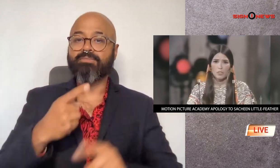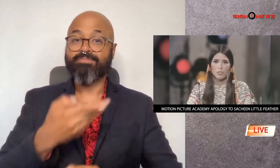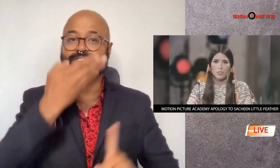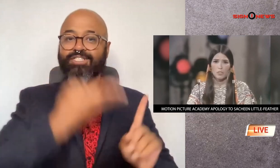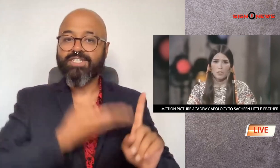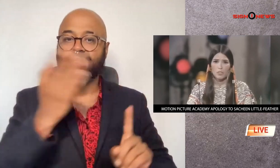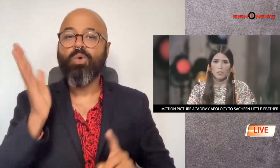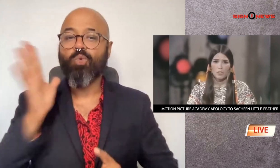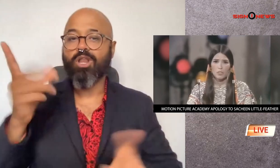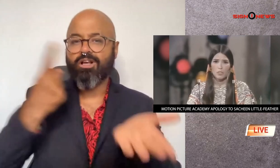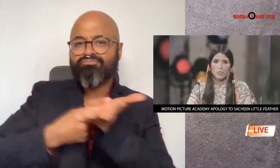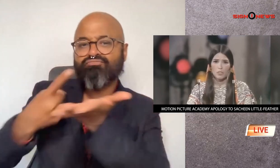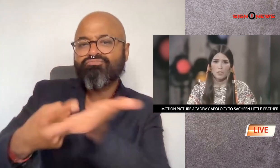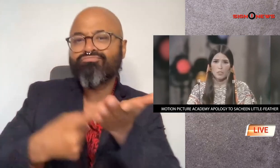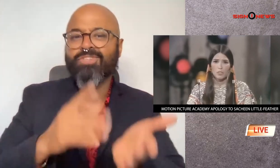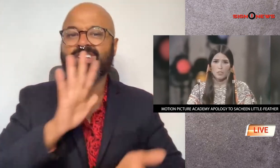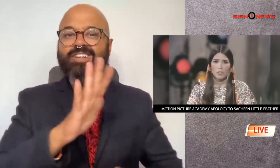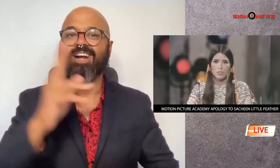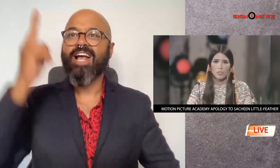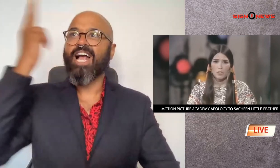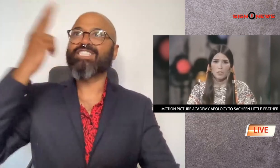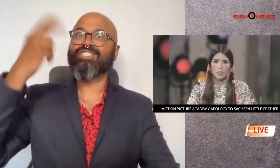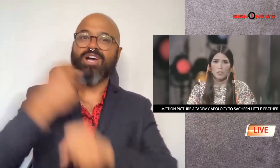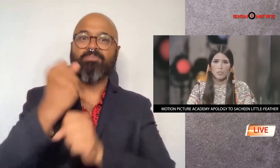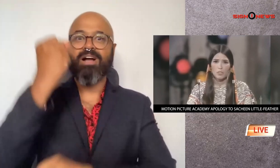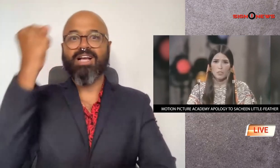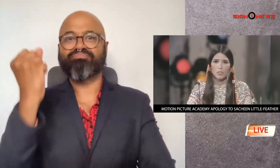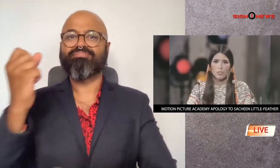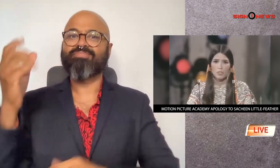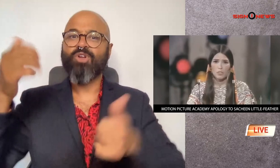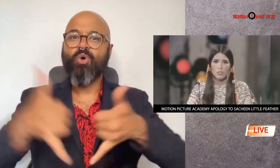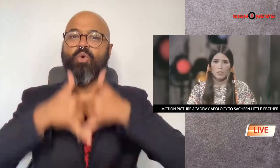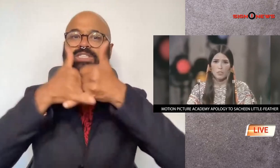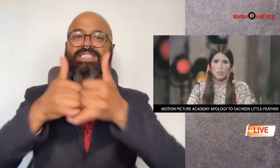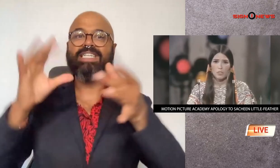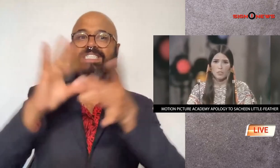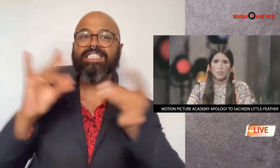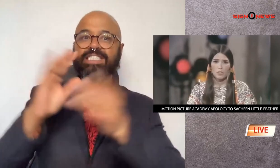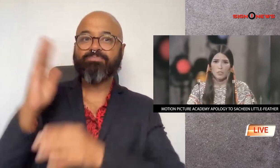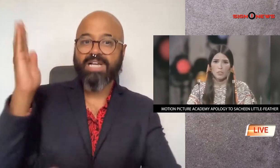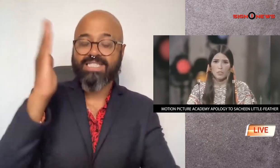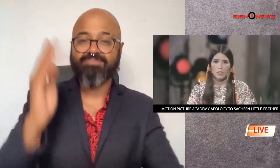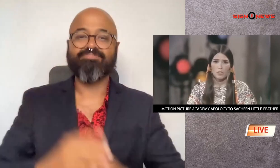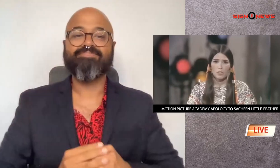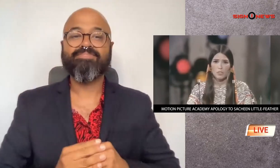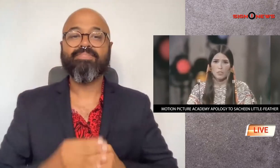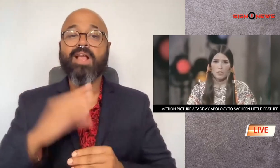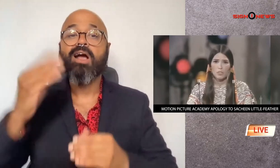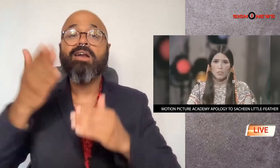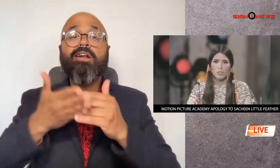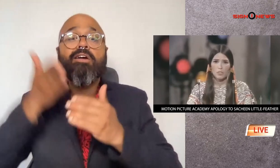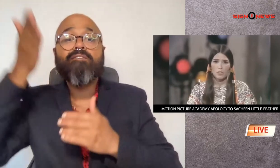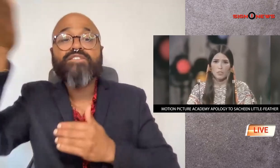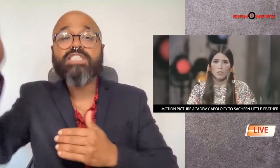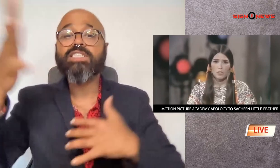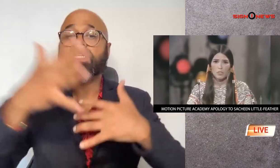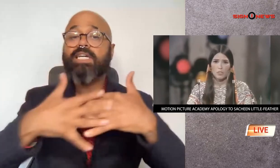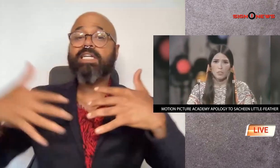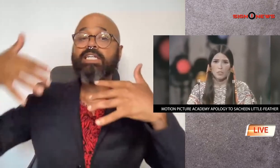and next month she will discuss her historic making oscars speech and the future of indigenous